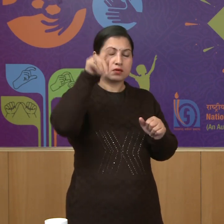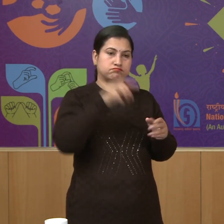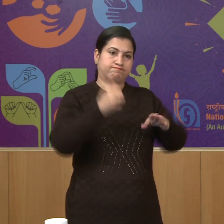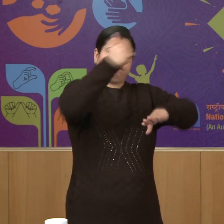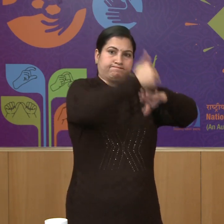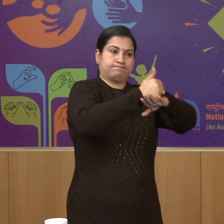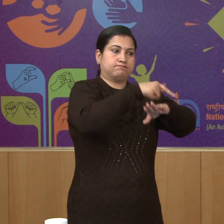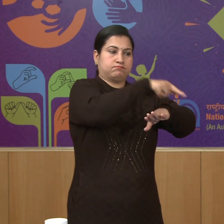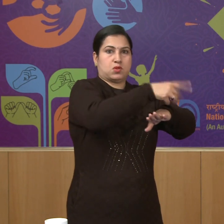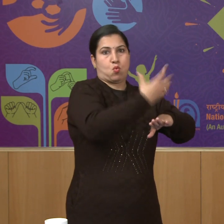King of India.